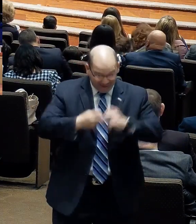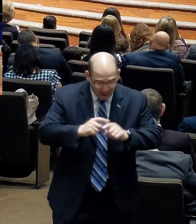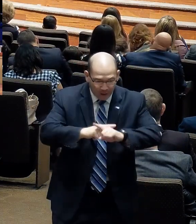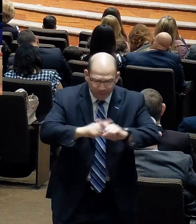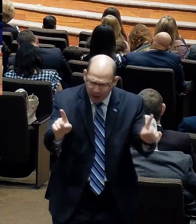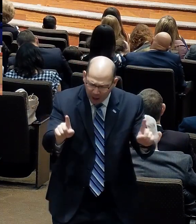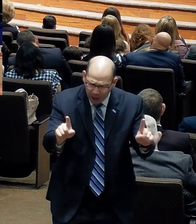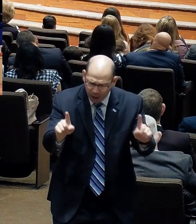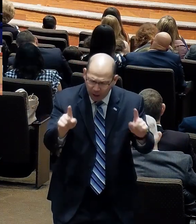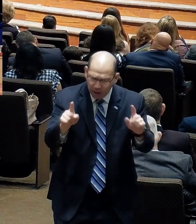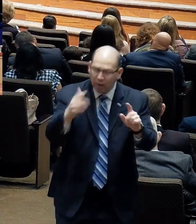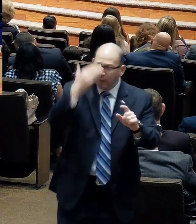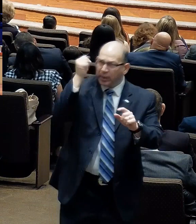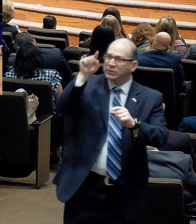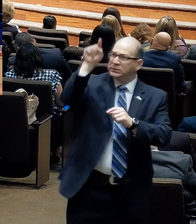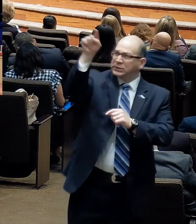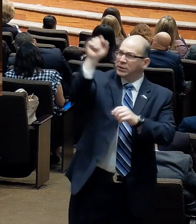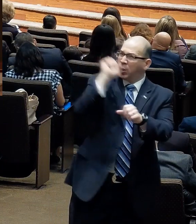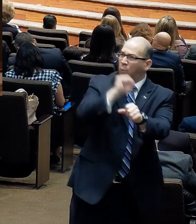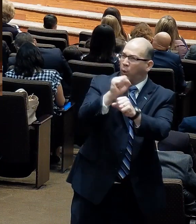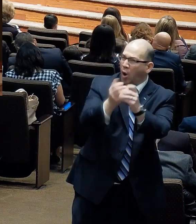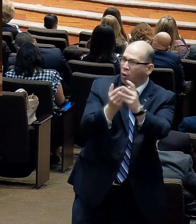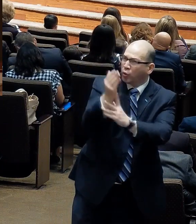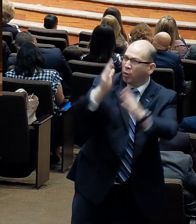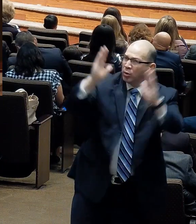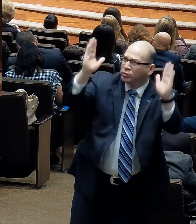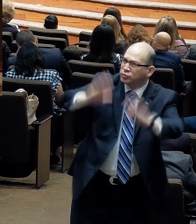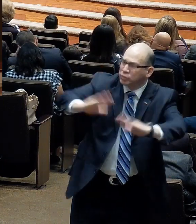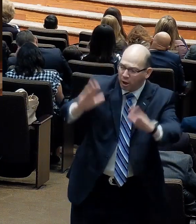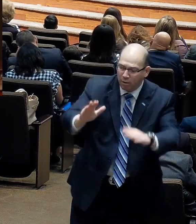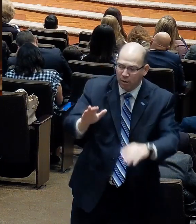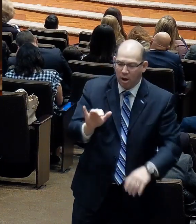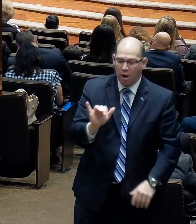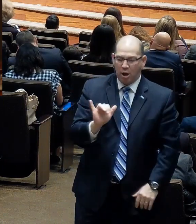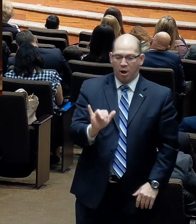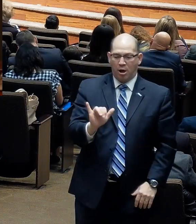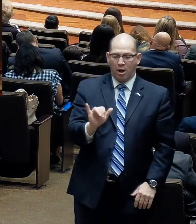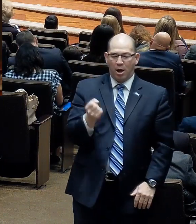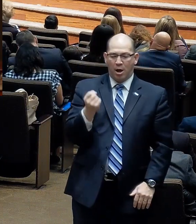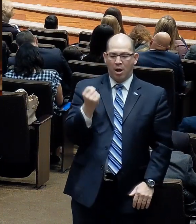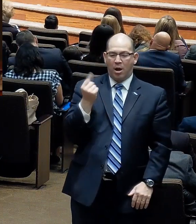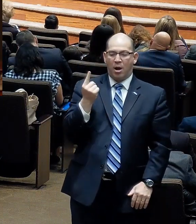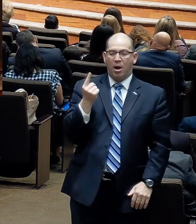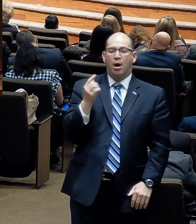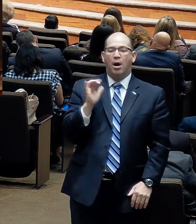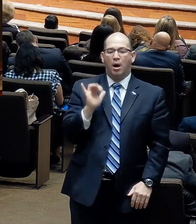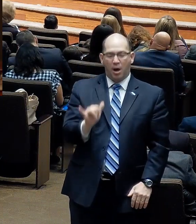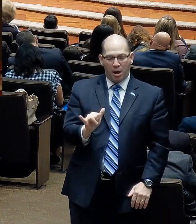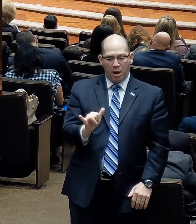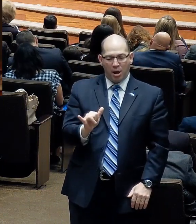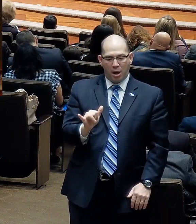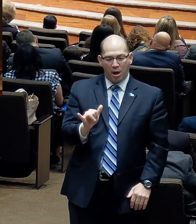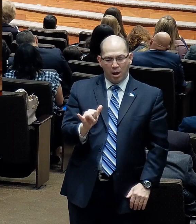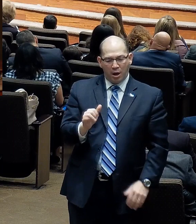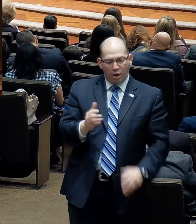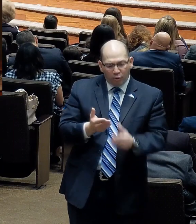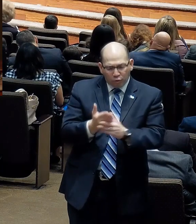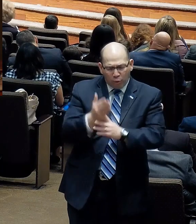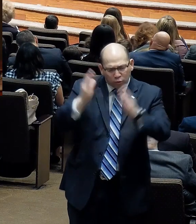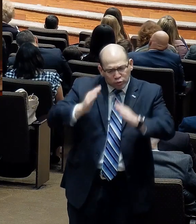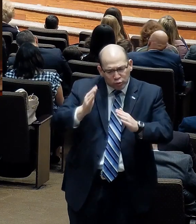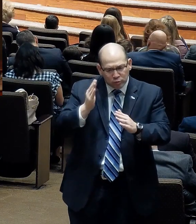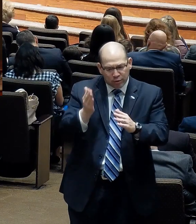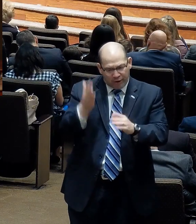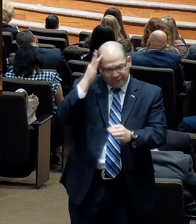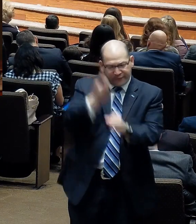sends trials into our lives. And one of the reasons that we should be thankful for them is because they strengthen our faith. It is when we are